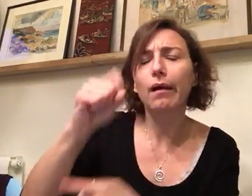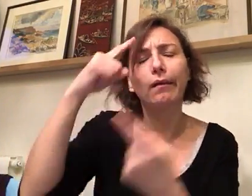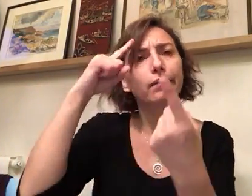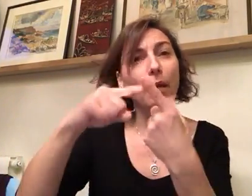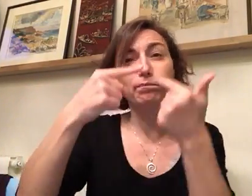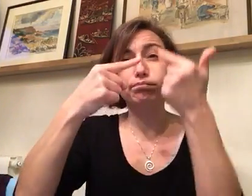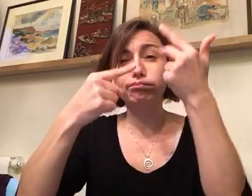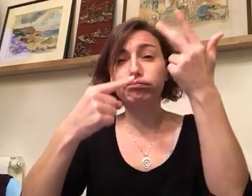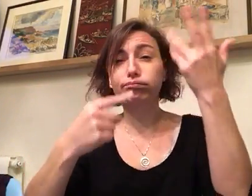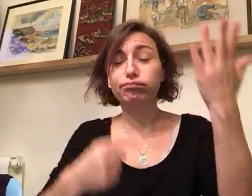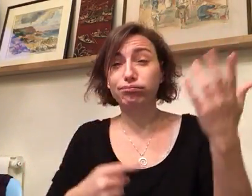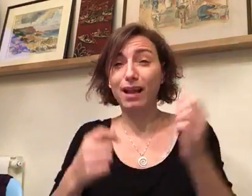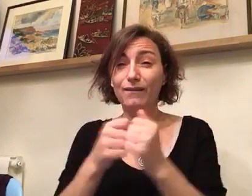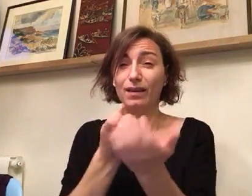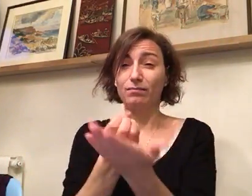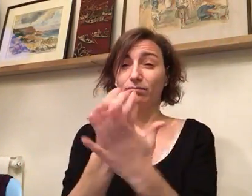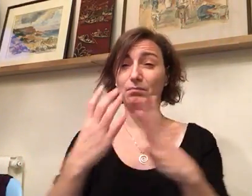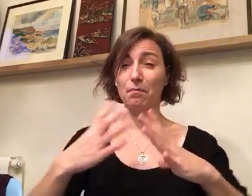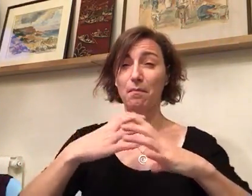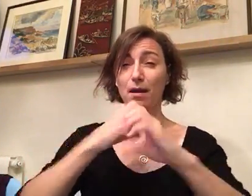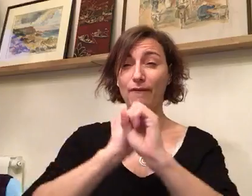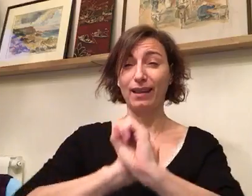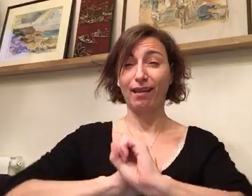Hi. Did you hear to